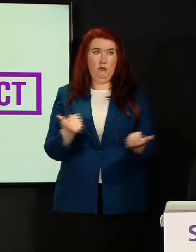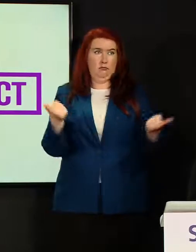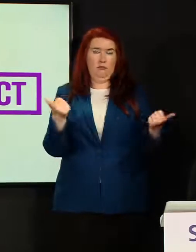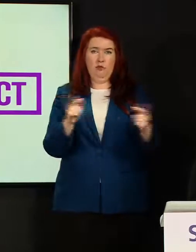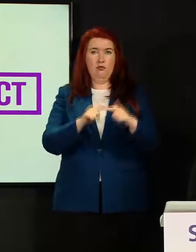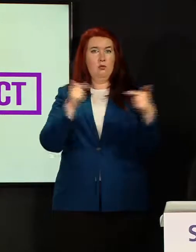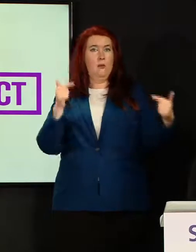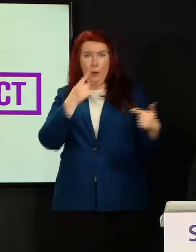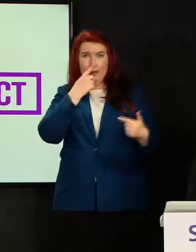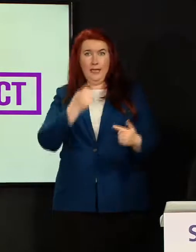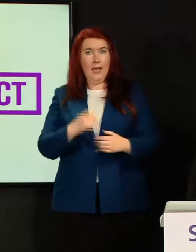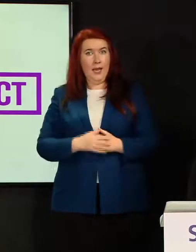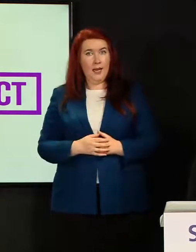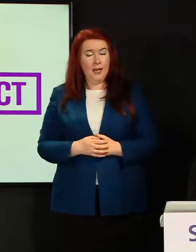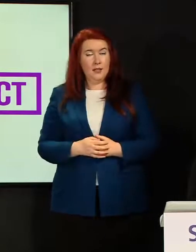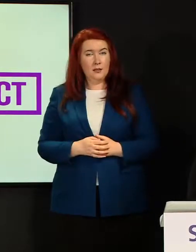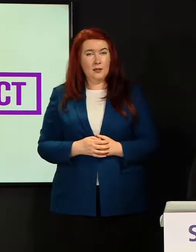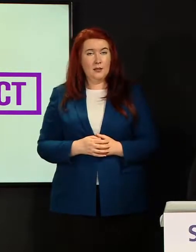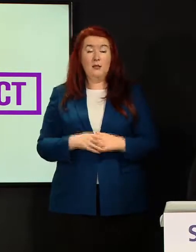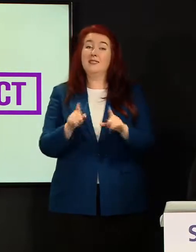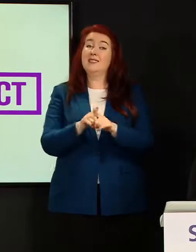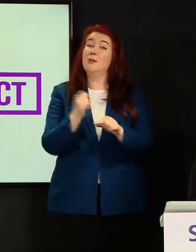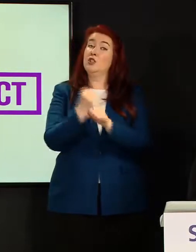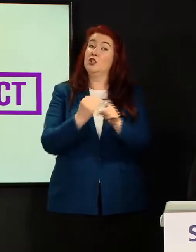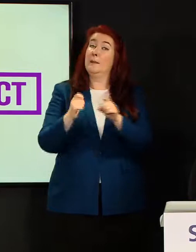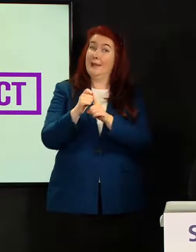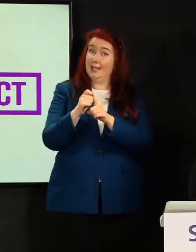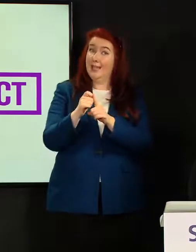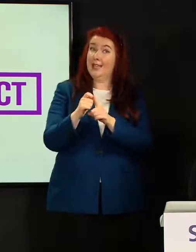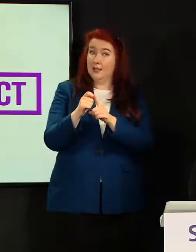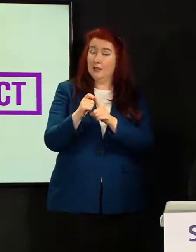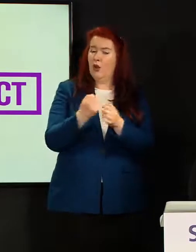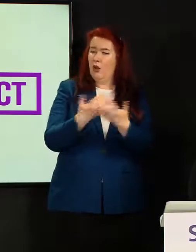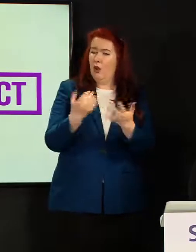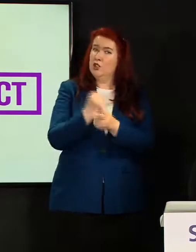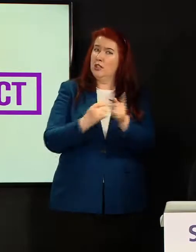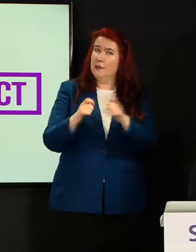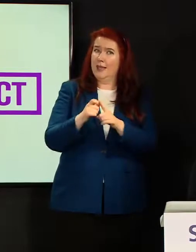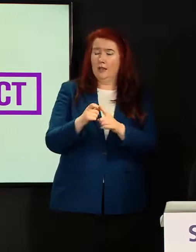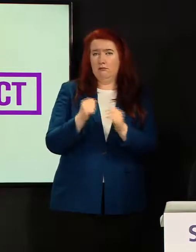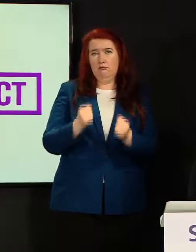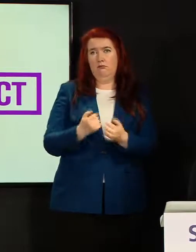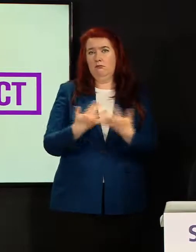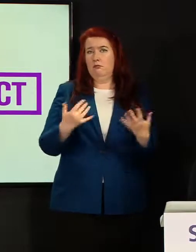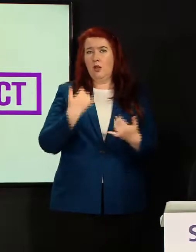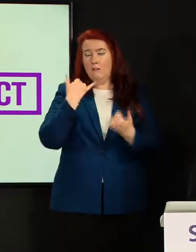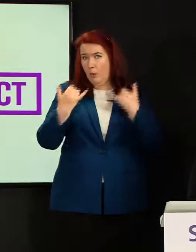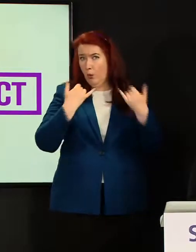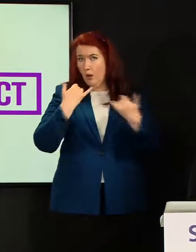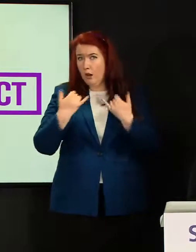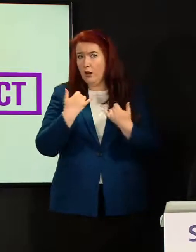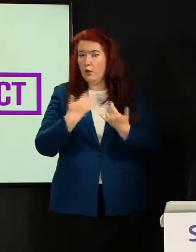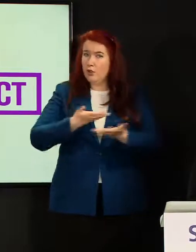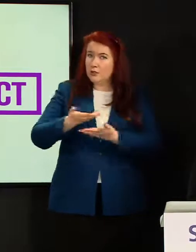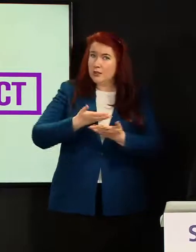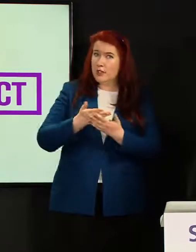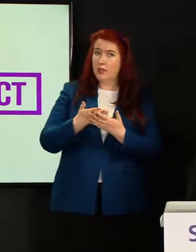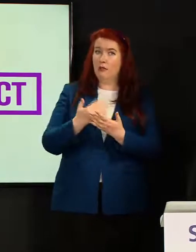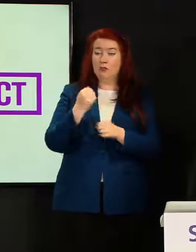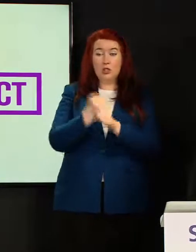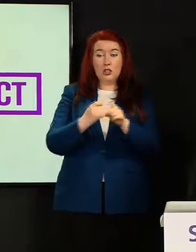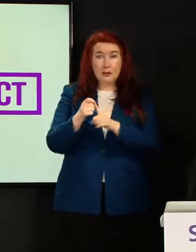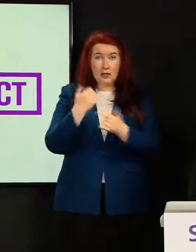remoteness and similarly with our GP practices providing much more telephone based consultations